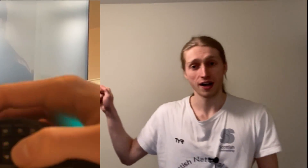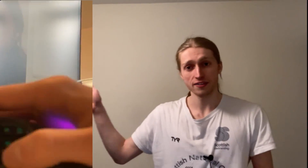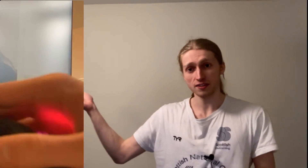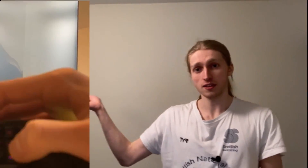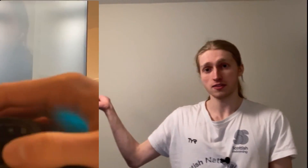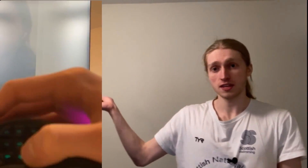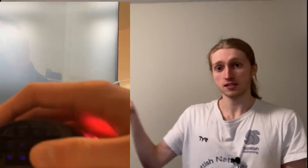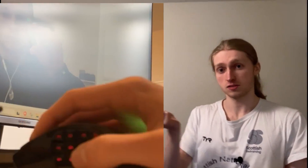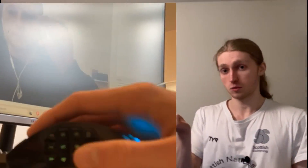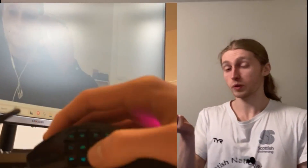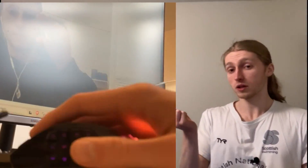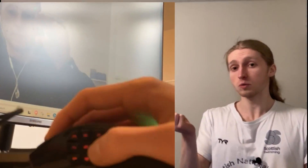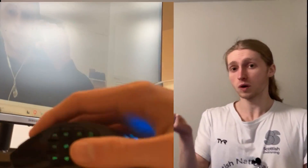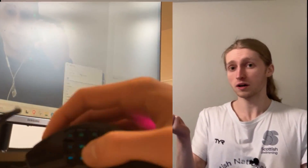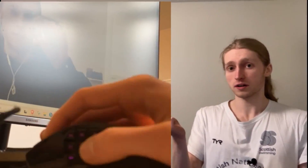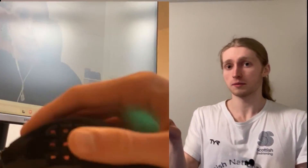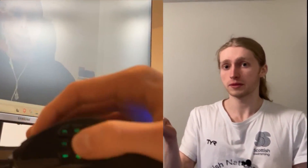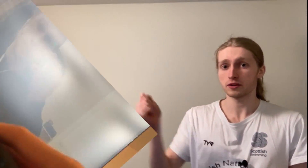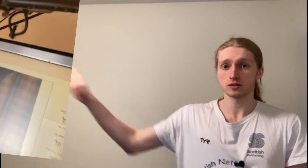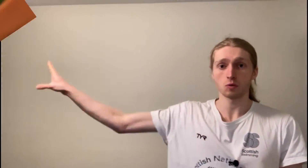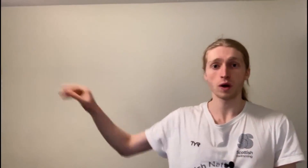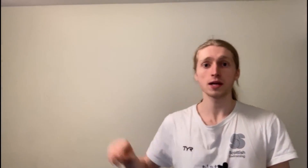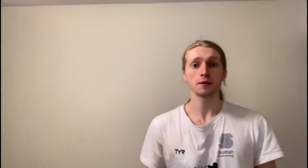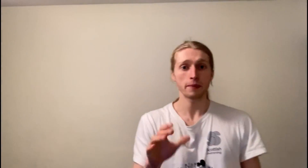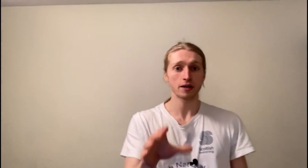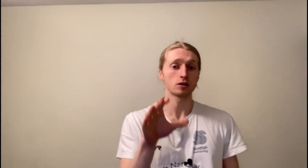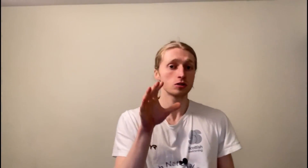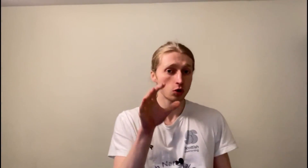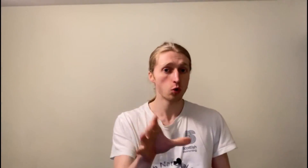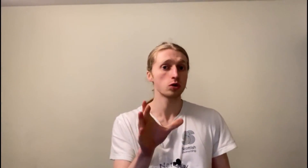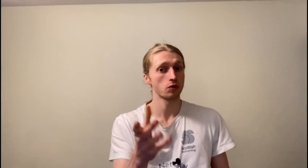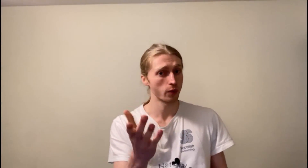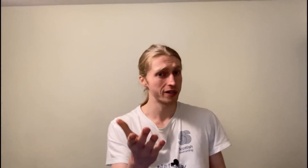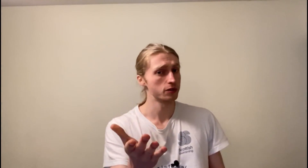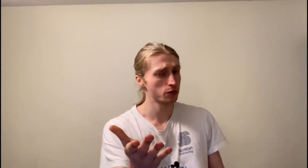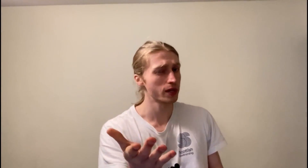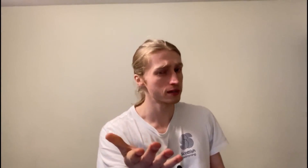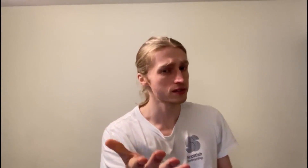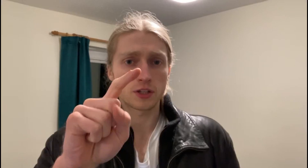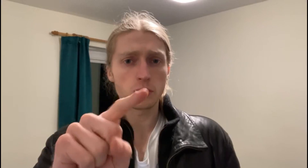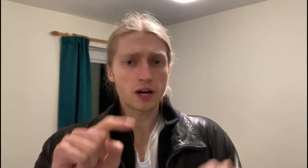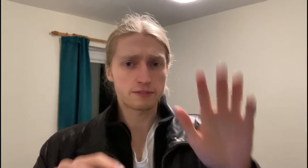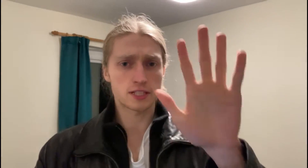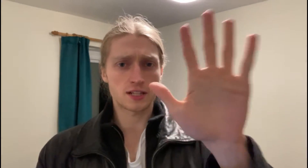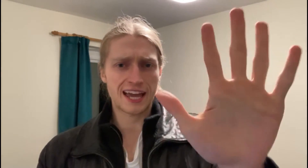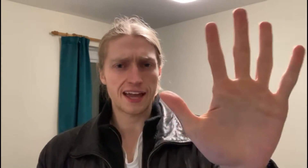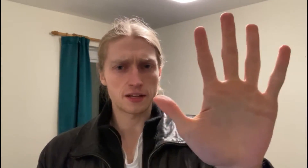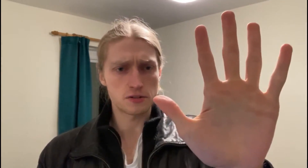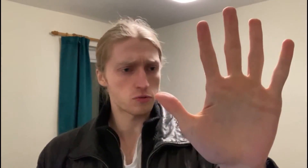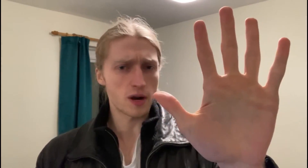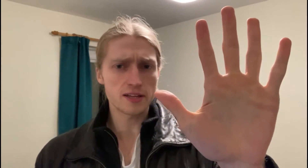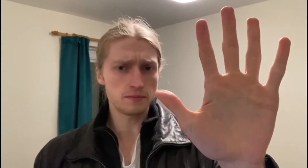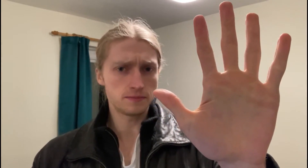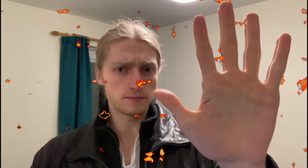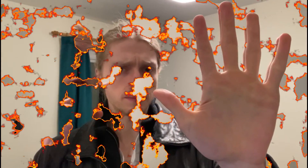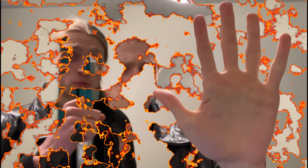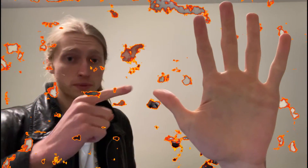I think that this will work, but there is a way better, cooler way to do this. You have a hand, right? With presumably